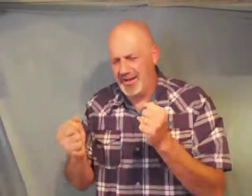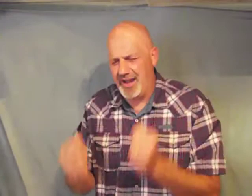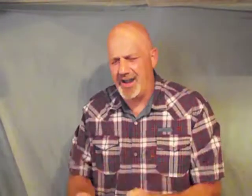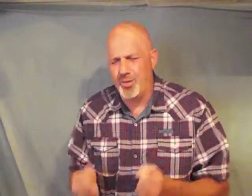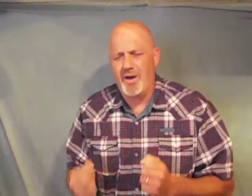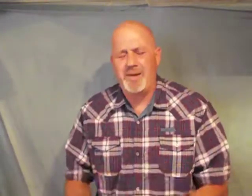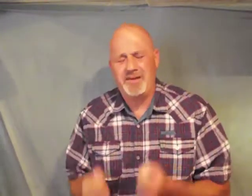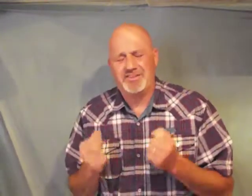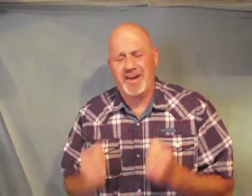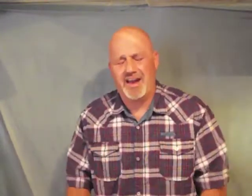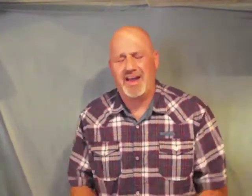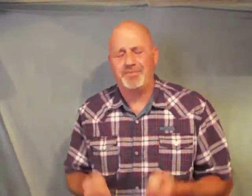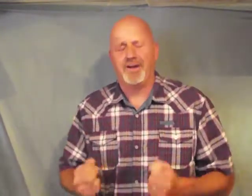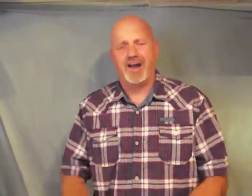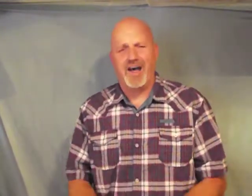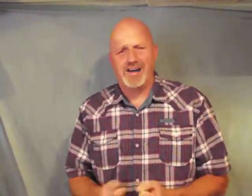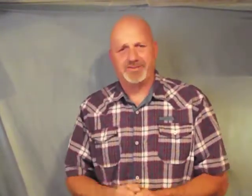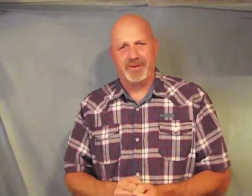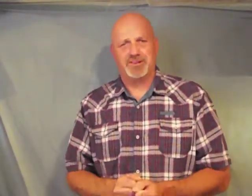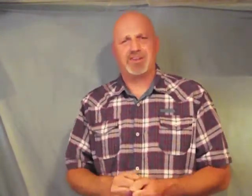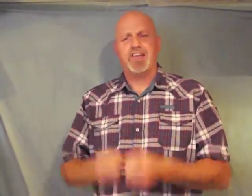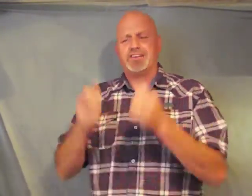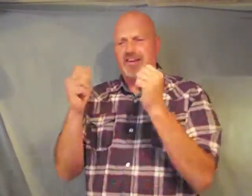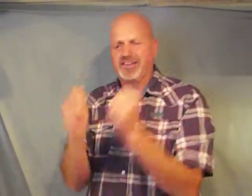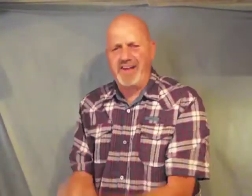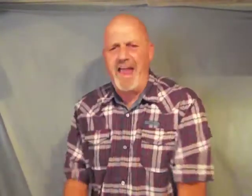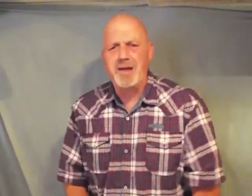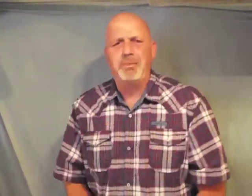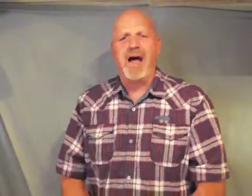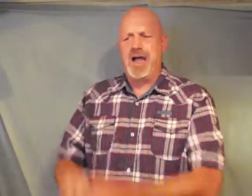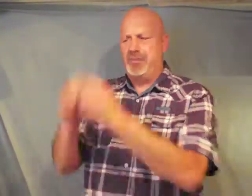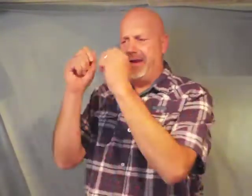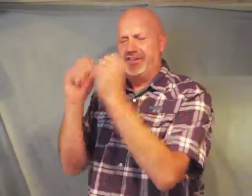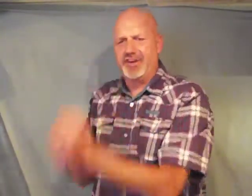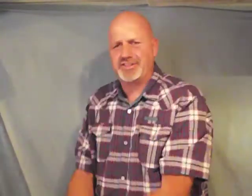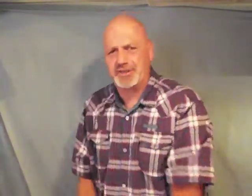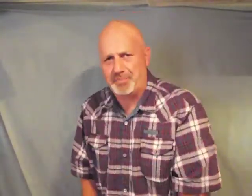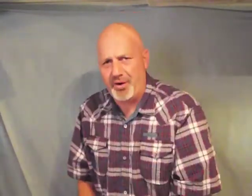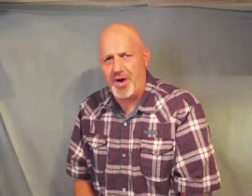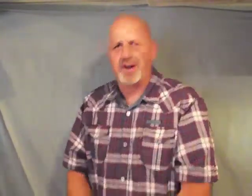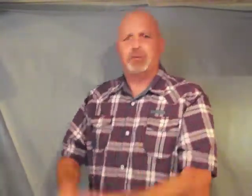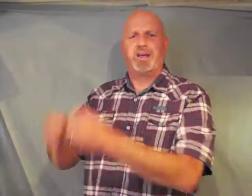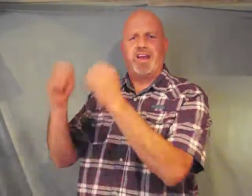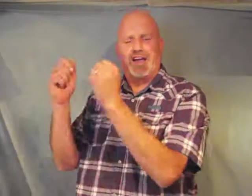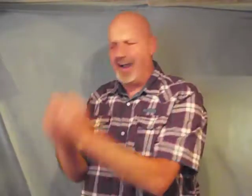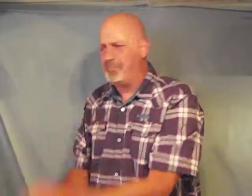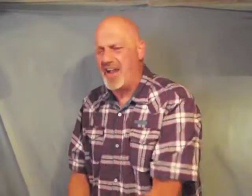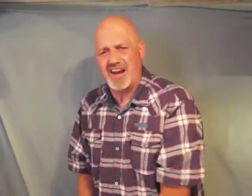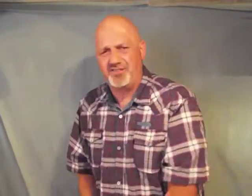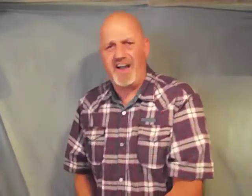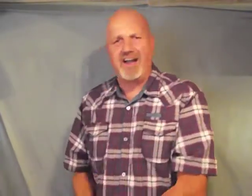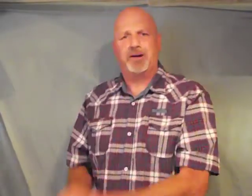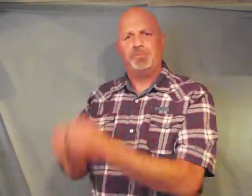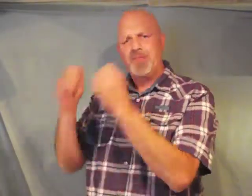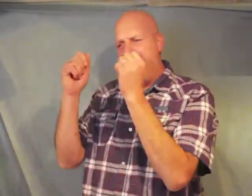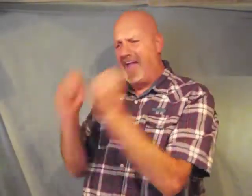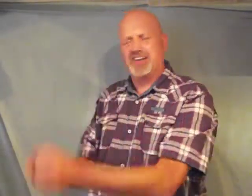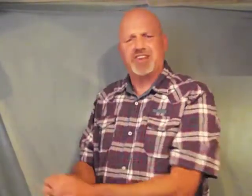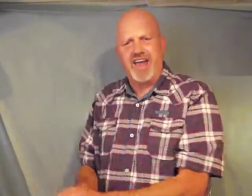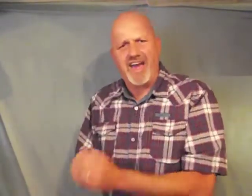young women to love their husbands to stand by them and to support them and to help edify them as the head